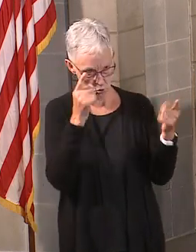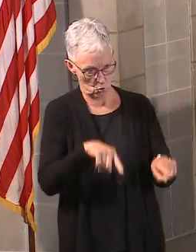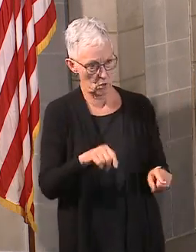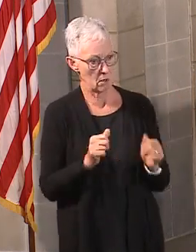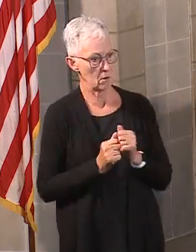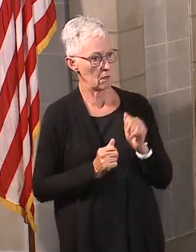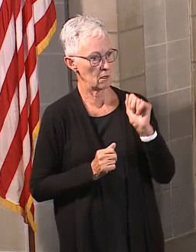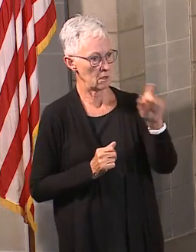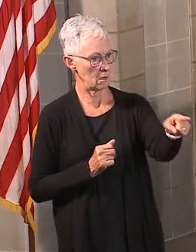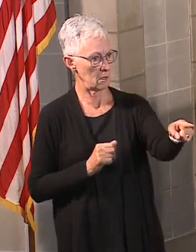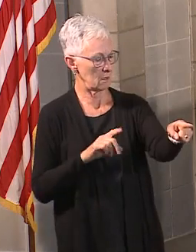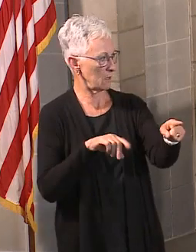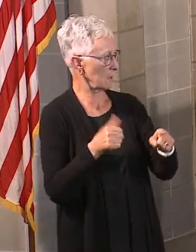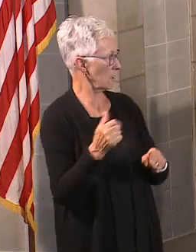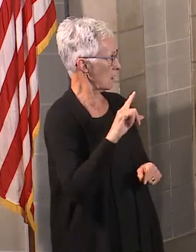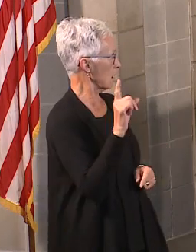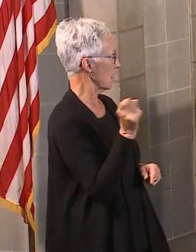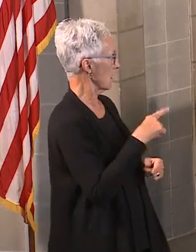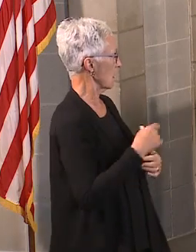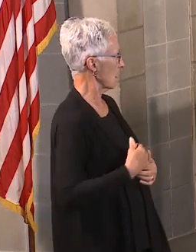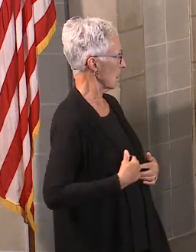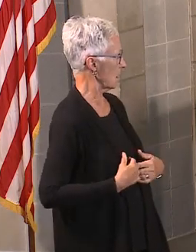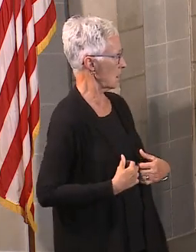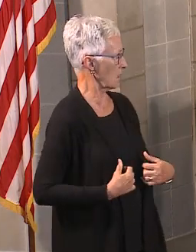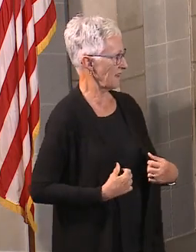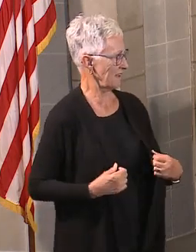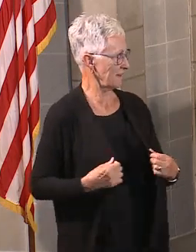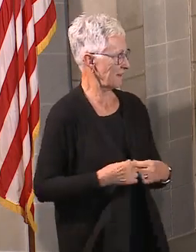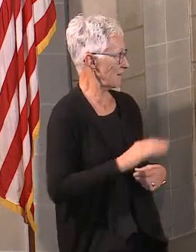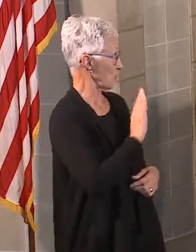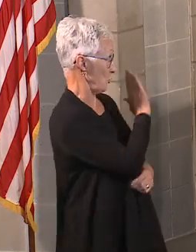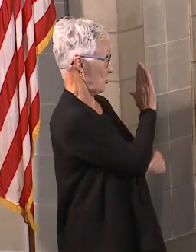you a question? Is that all right? It's really your press conference, Governor.